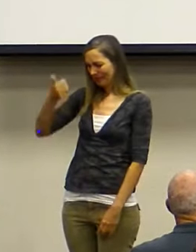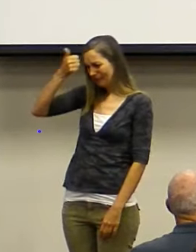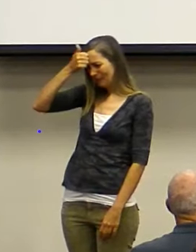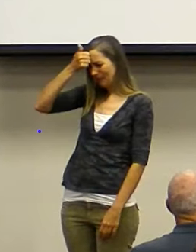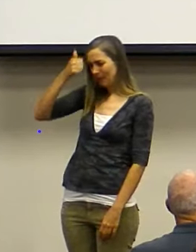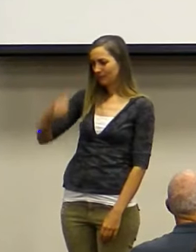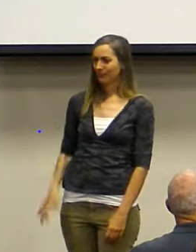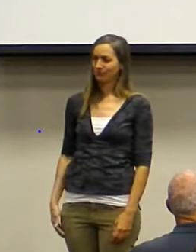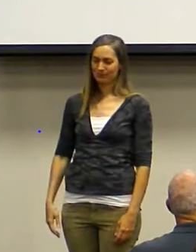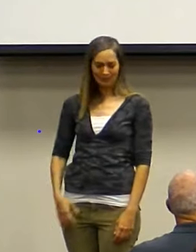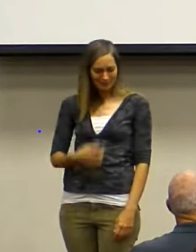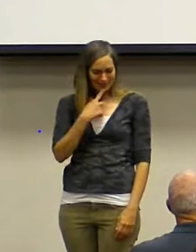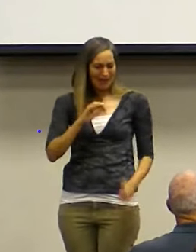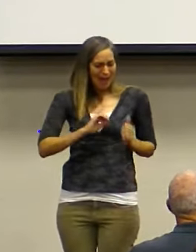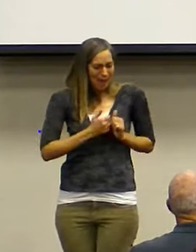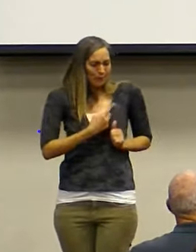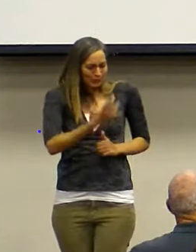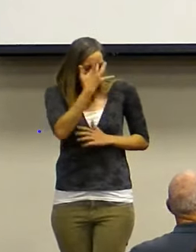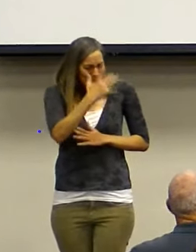smartest, dumbest person I know?